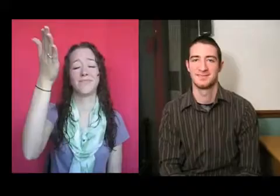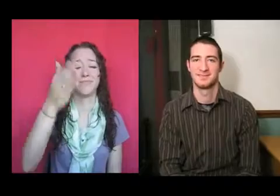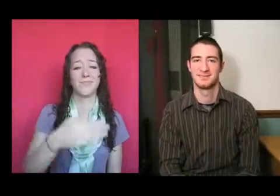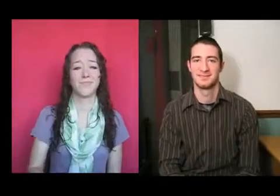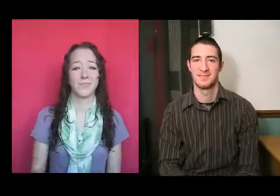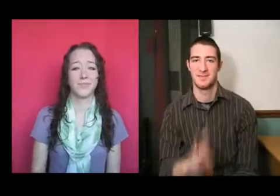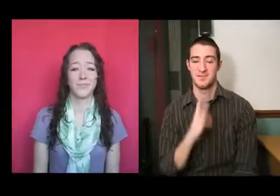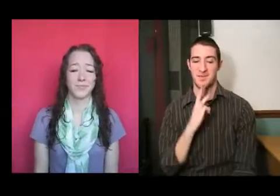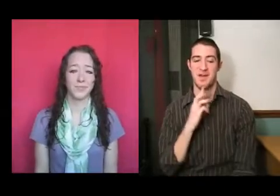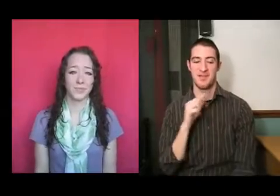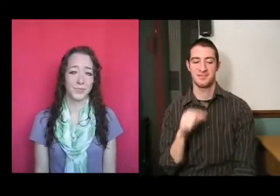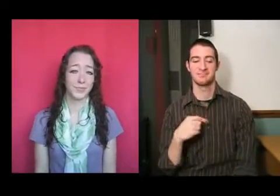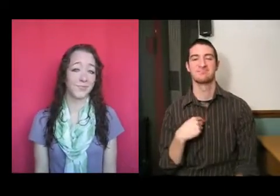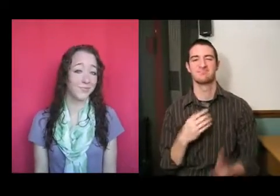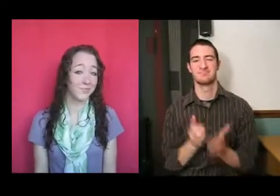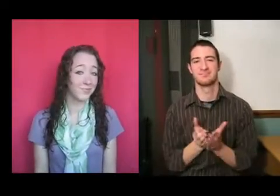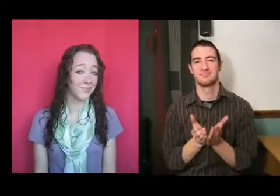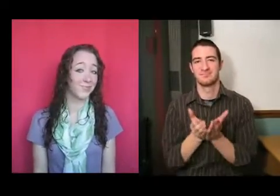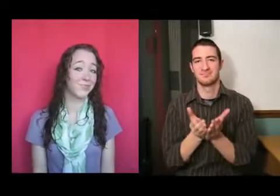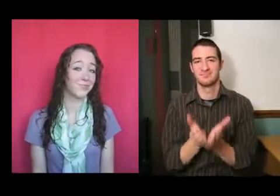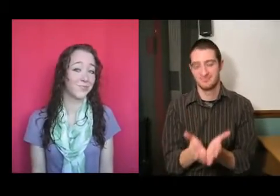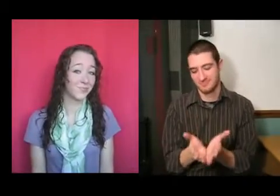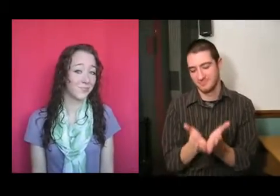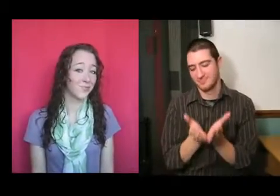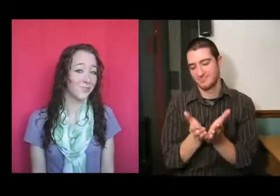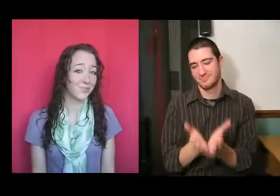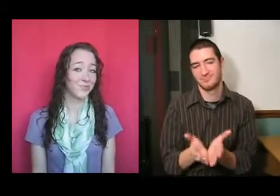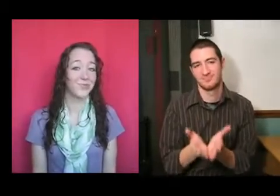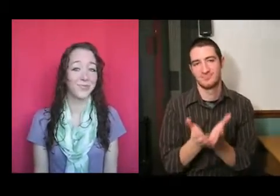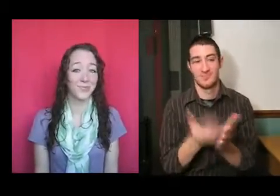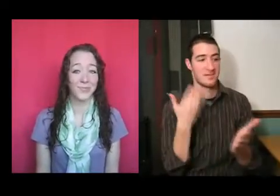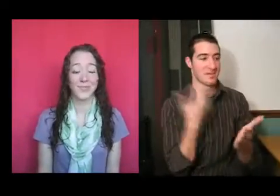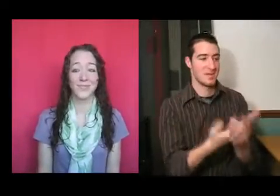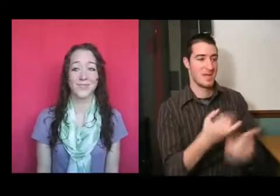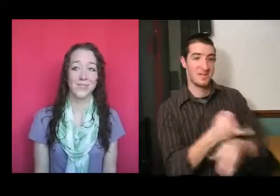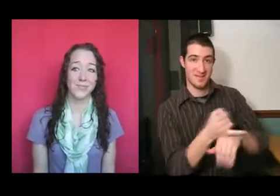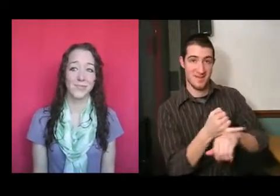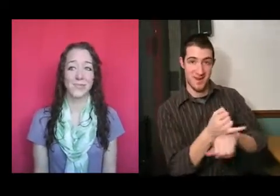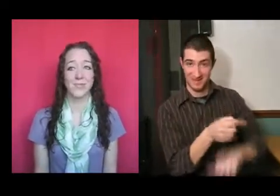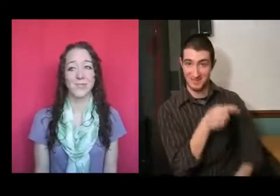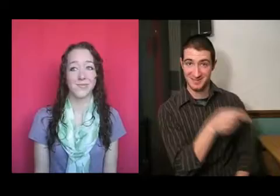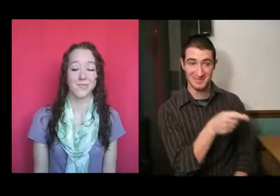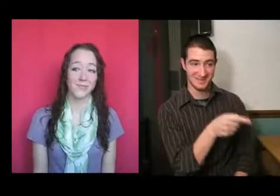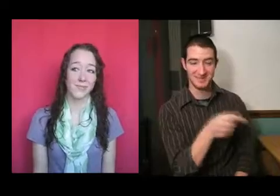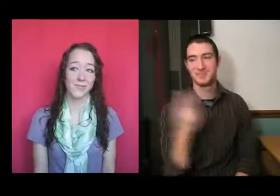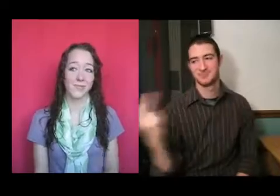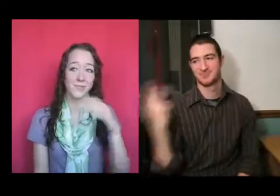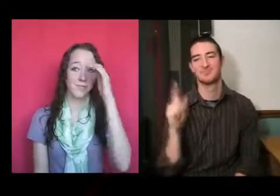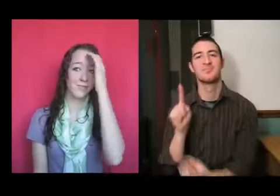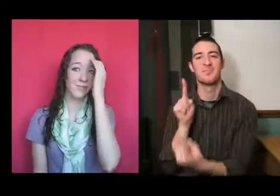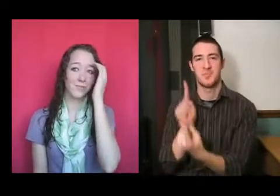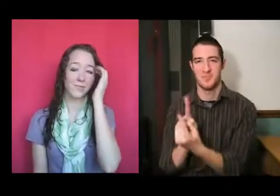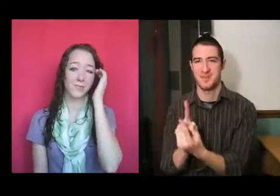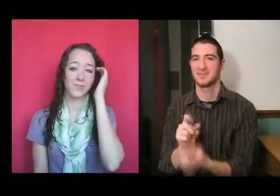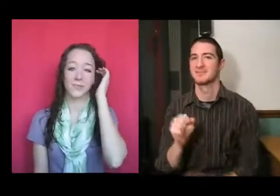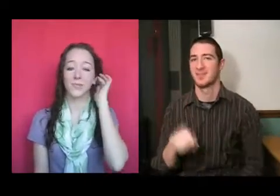And so I'm sailing through the sea. To an island where we'll meet.